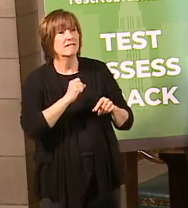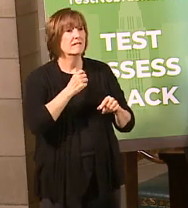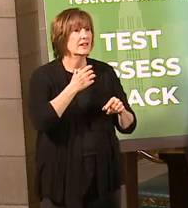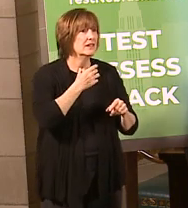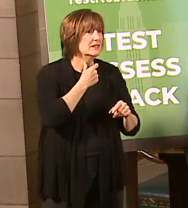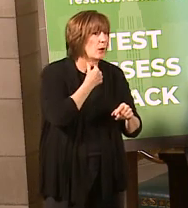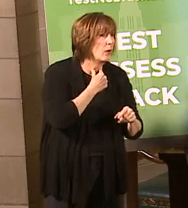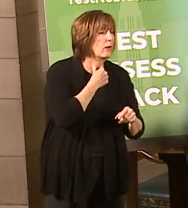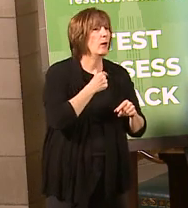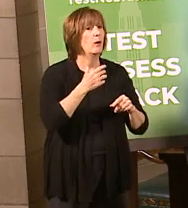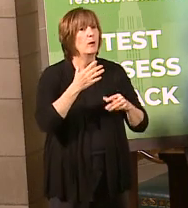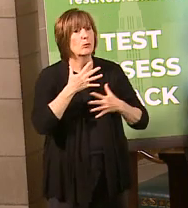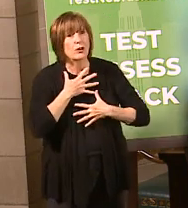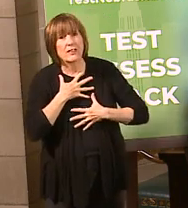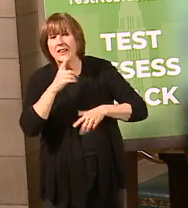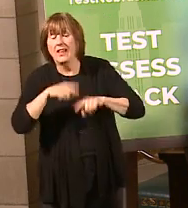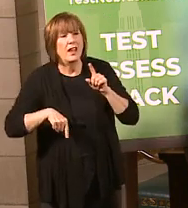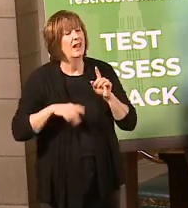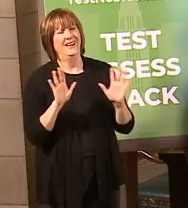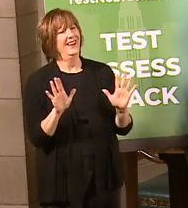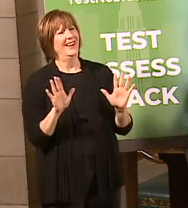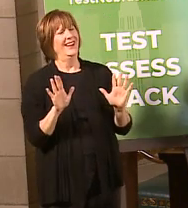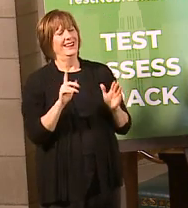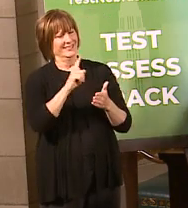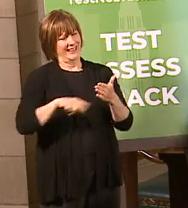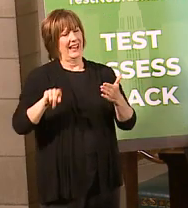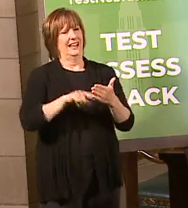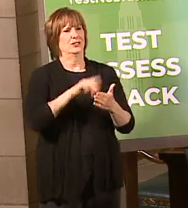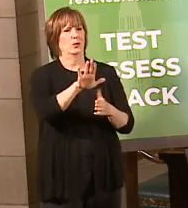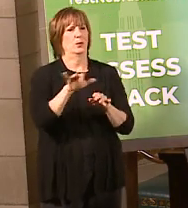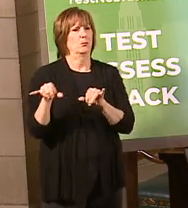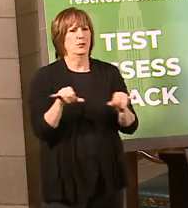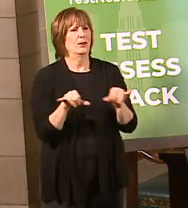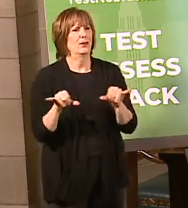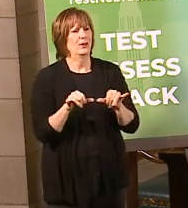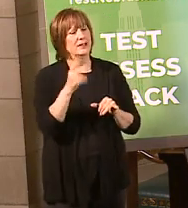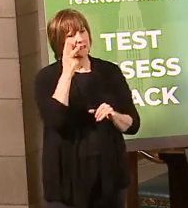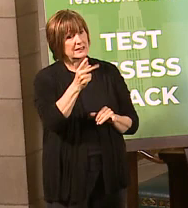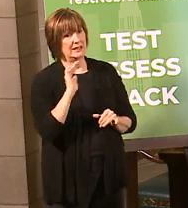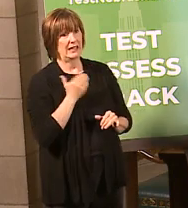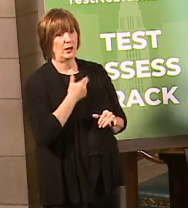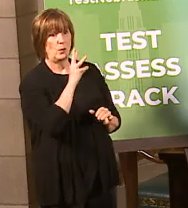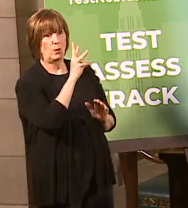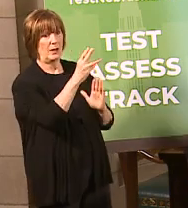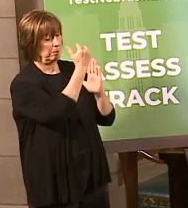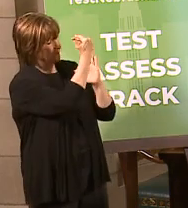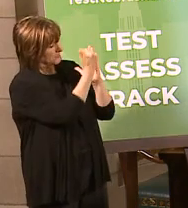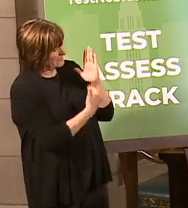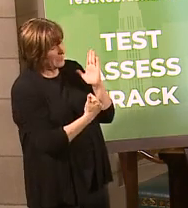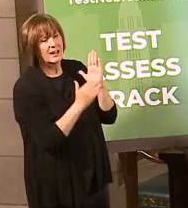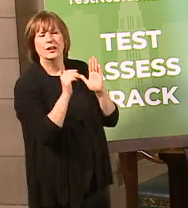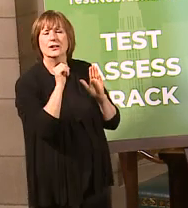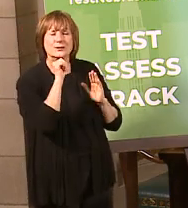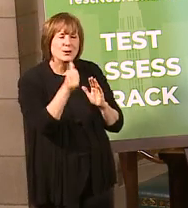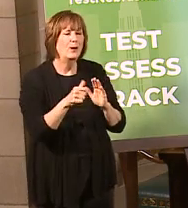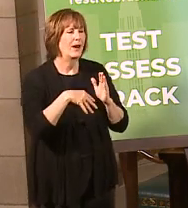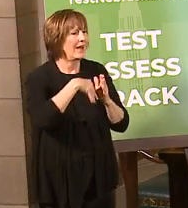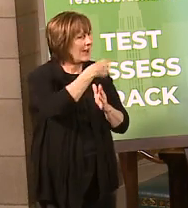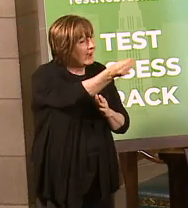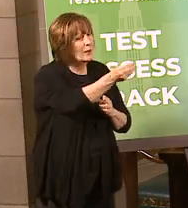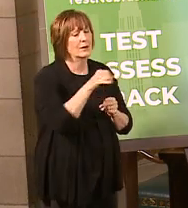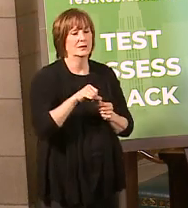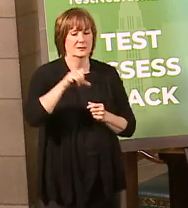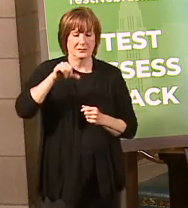that shortness of breath, anything that, you know, go on the CDC website. You can see what their guidelines are, but do not go out. Stay